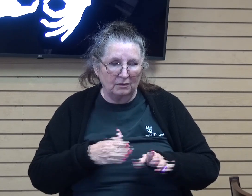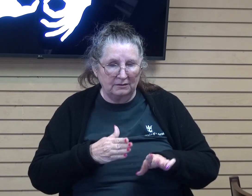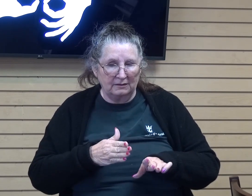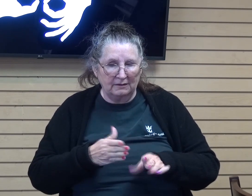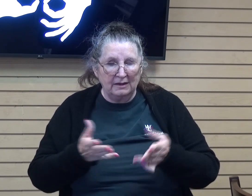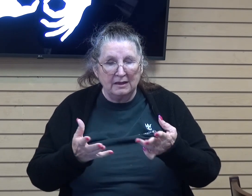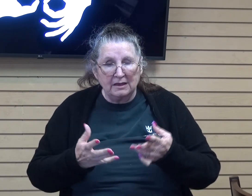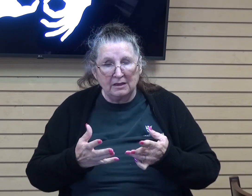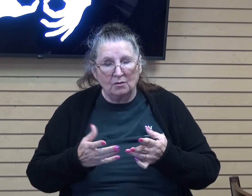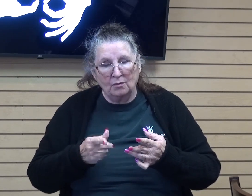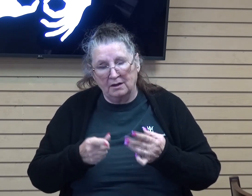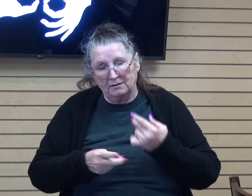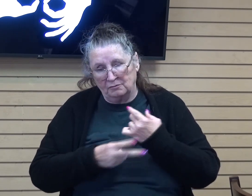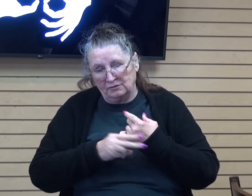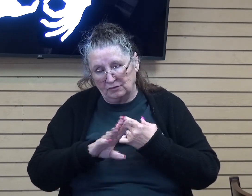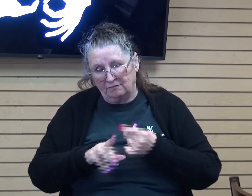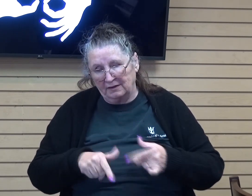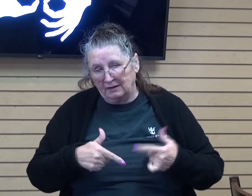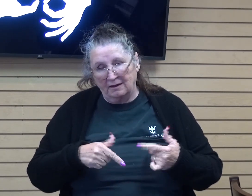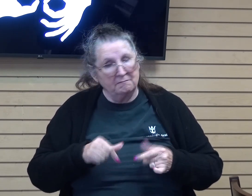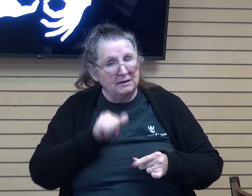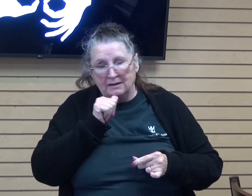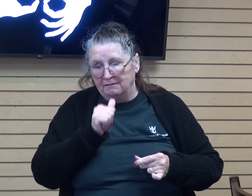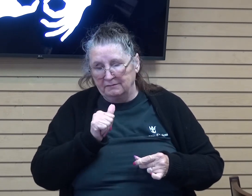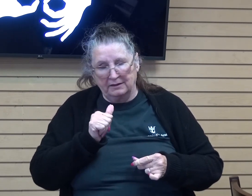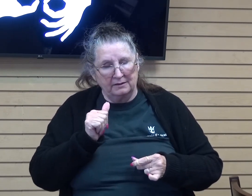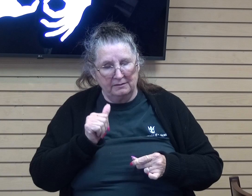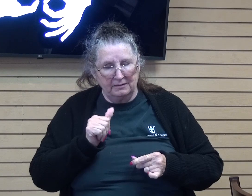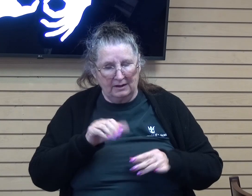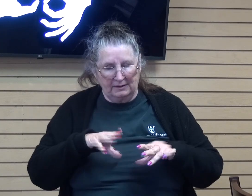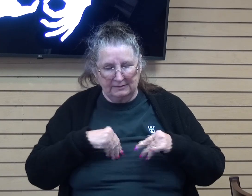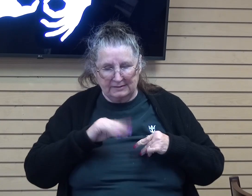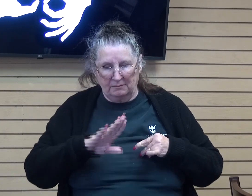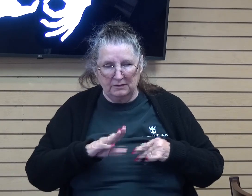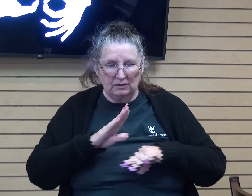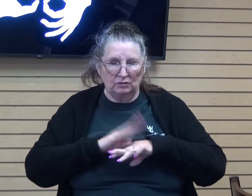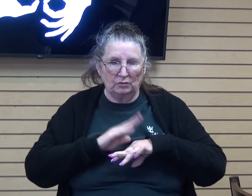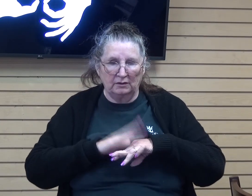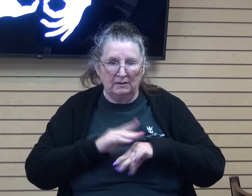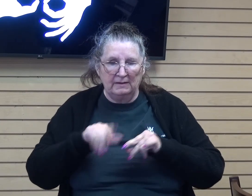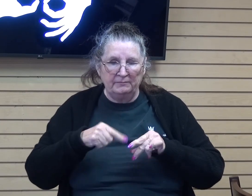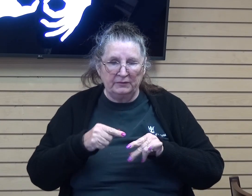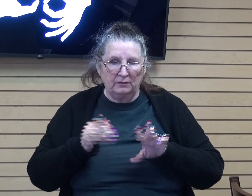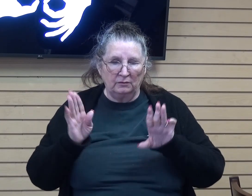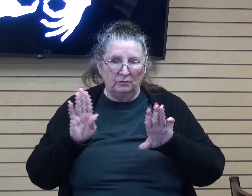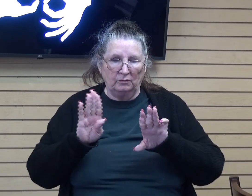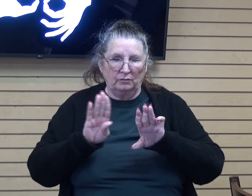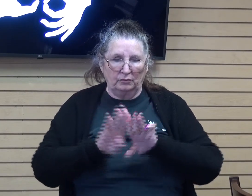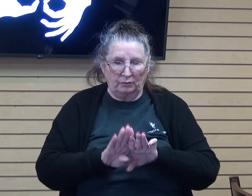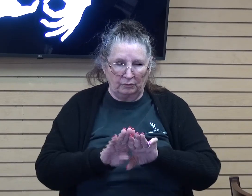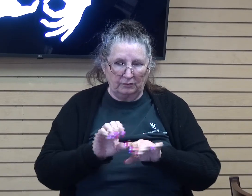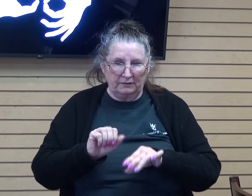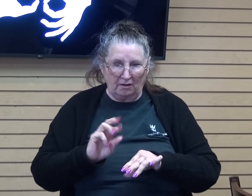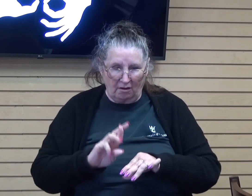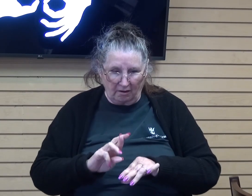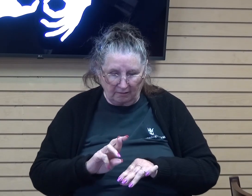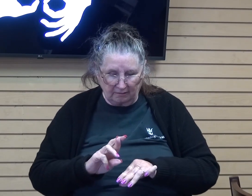life. But they did not heed his warnings. And when the doors of the ark were closed, it was too late.